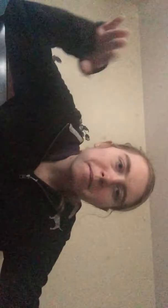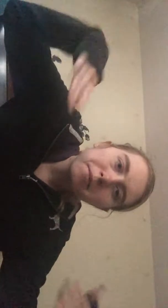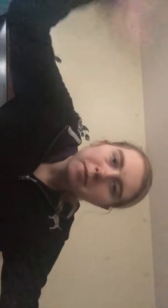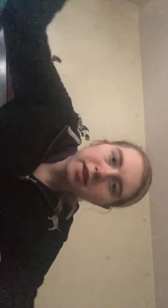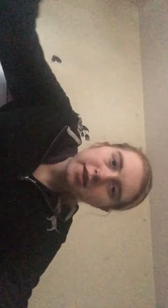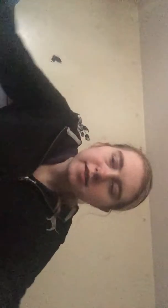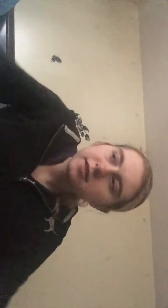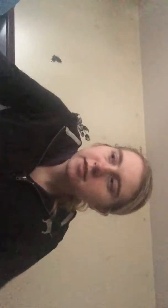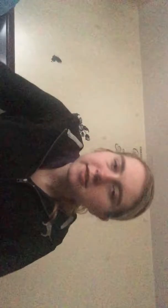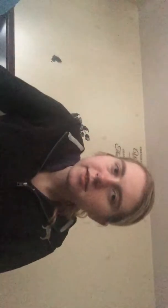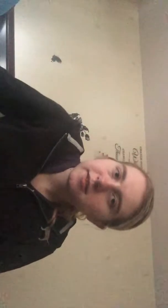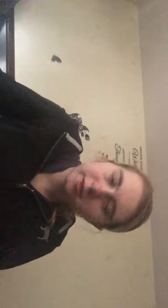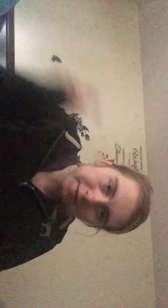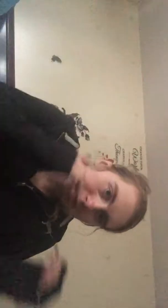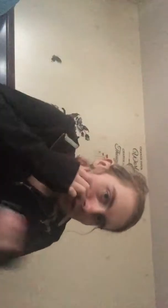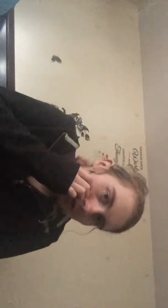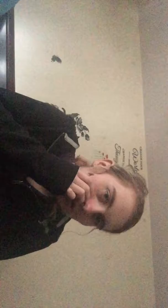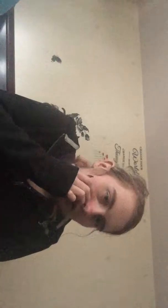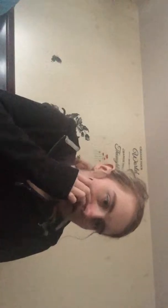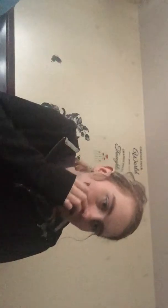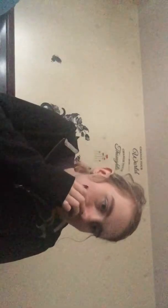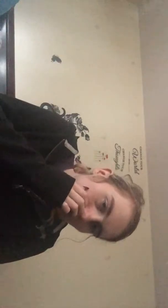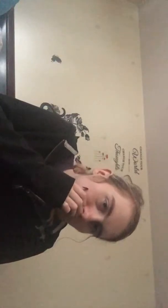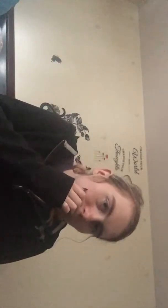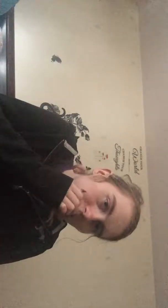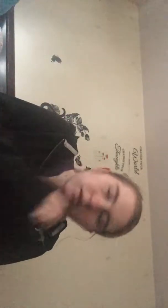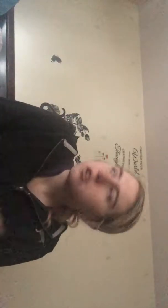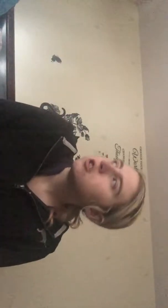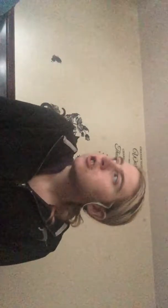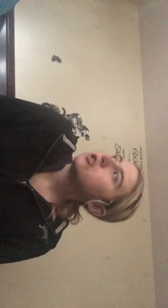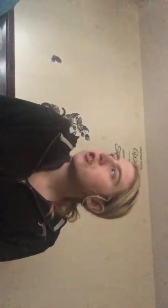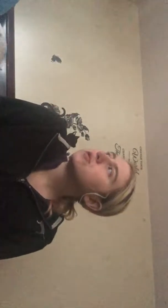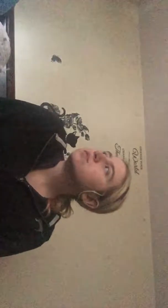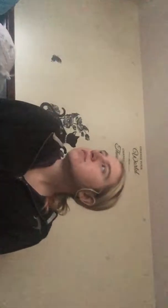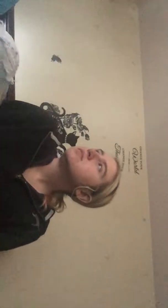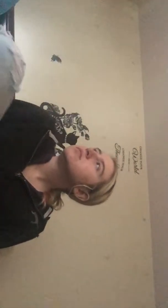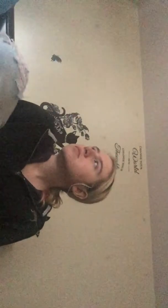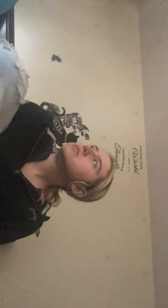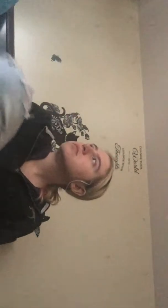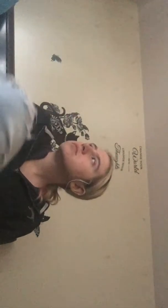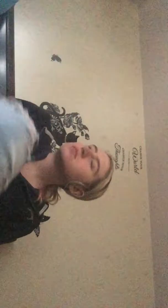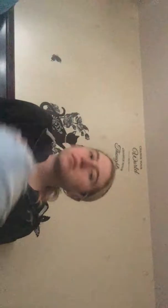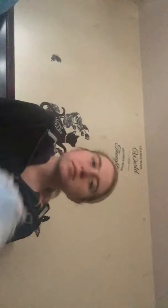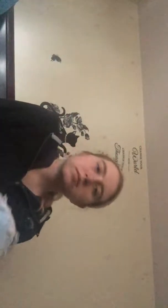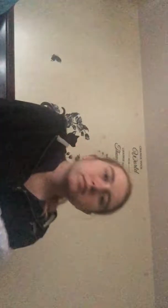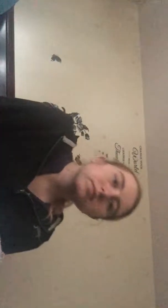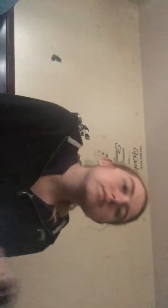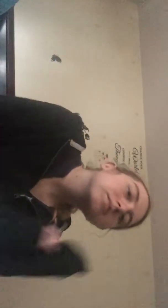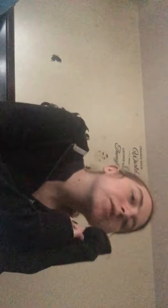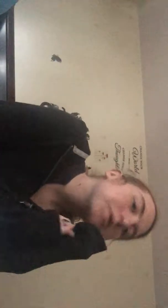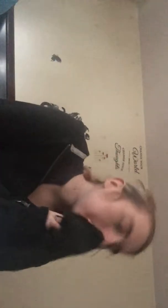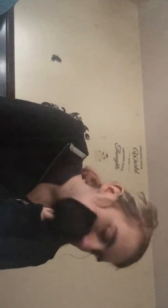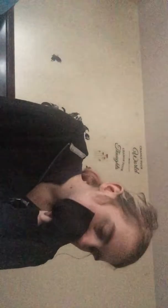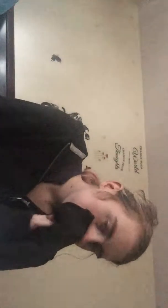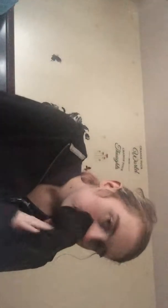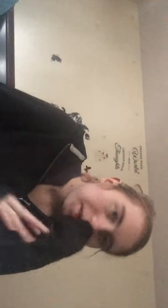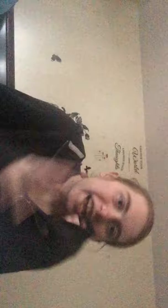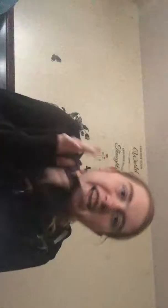mom likes um there's another thing I don't like um it's okay I